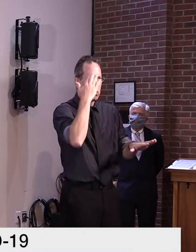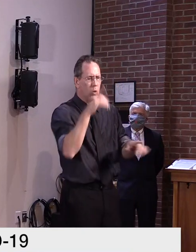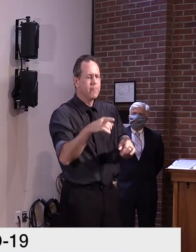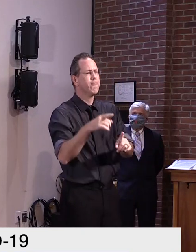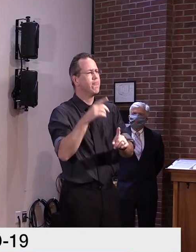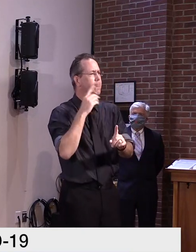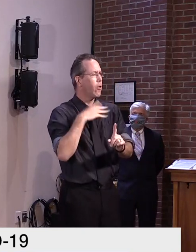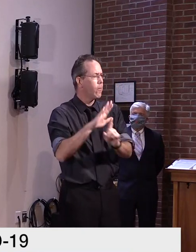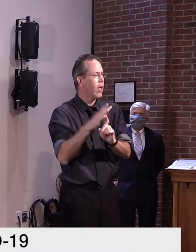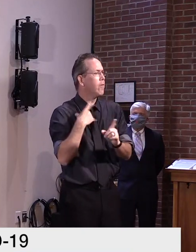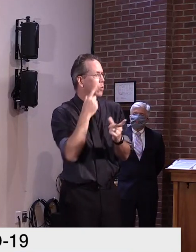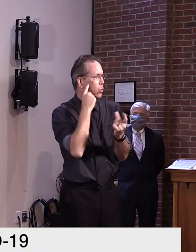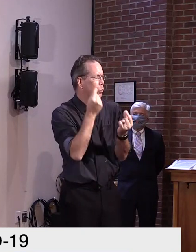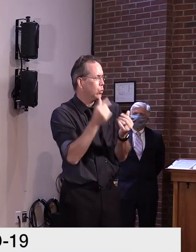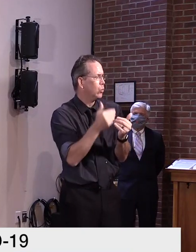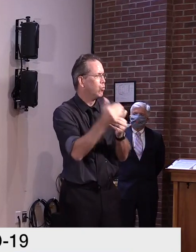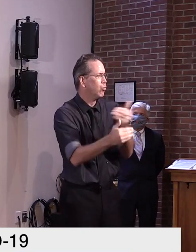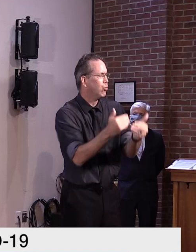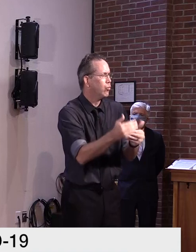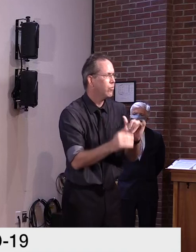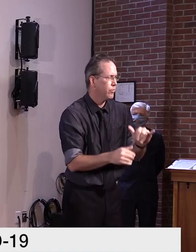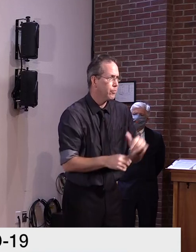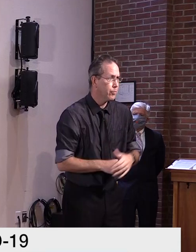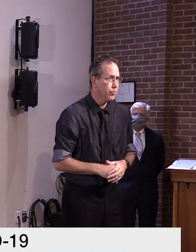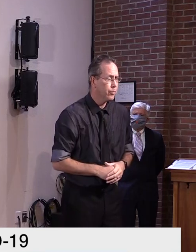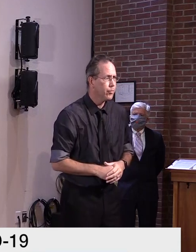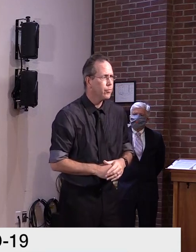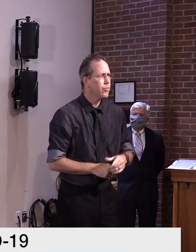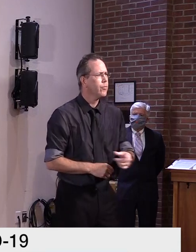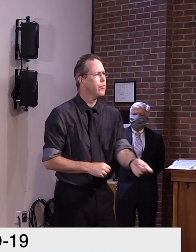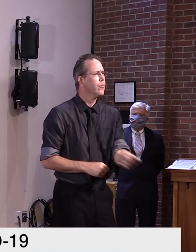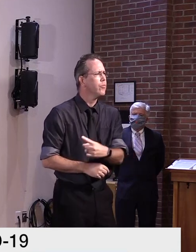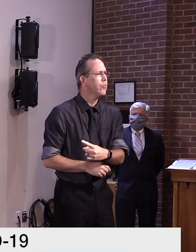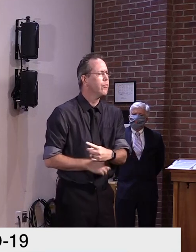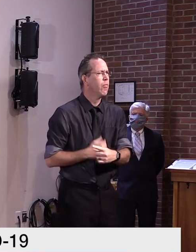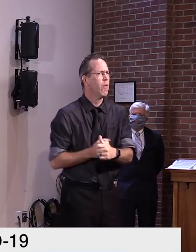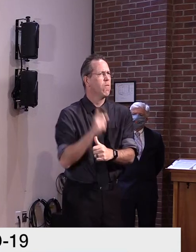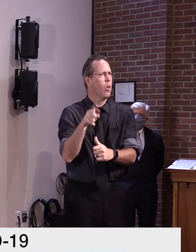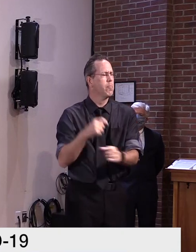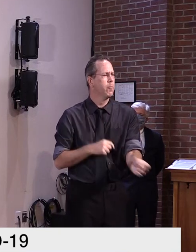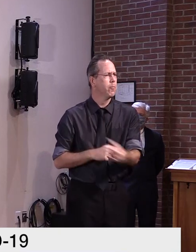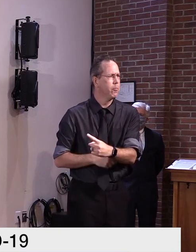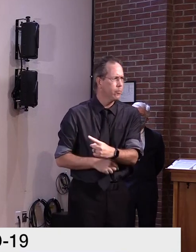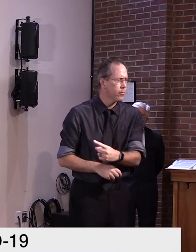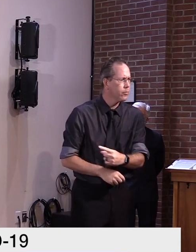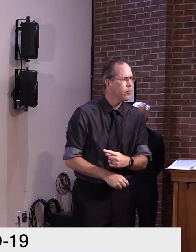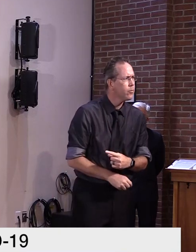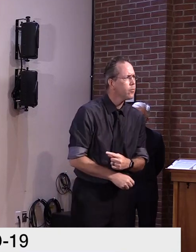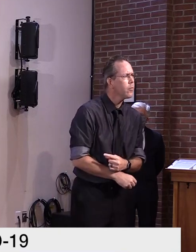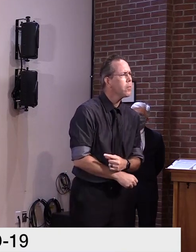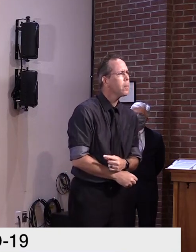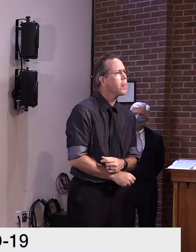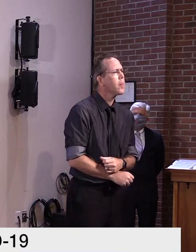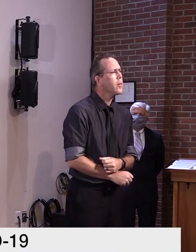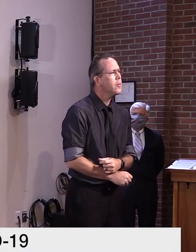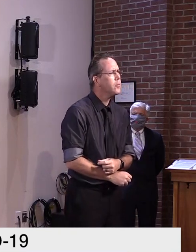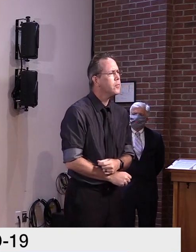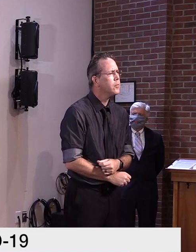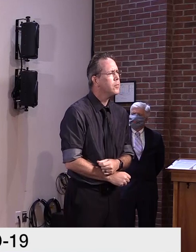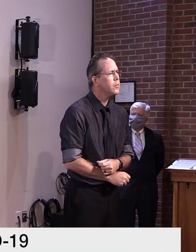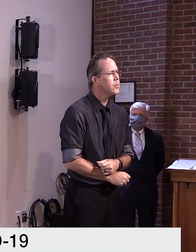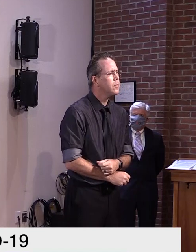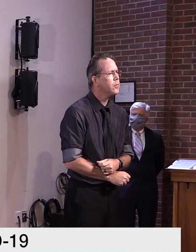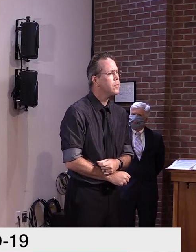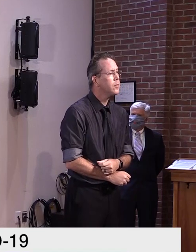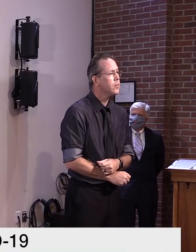Yeah. And as a follow up to that, have you done contact tracing at any cases stemming from a school thus far? No, I'm